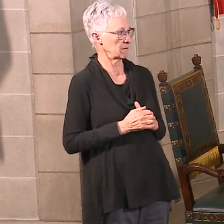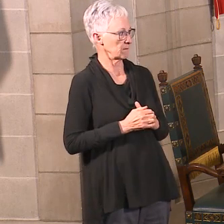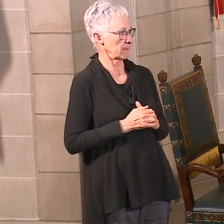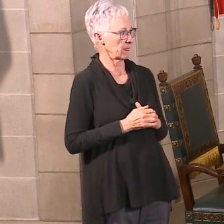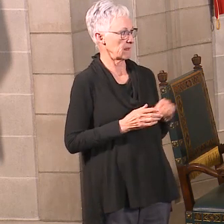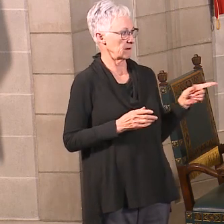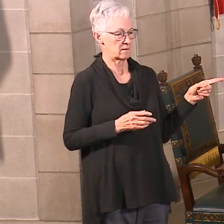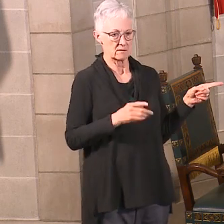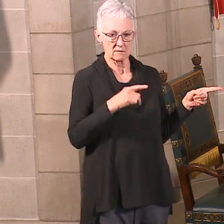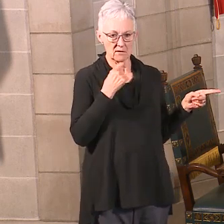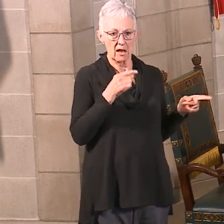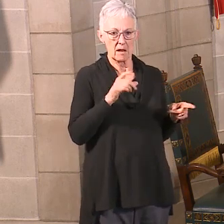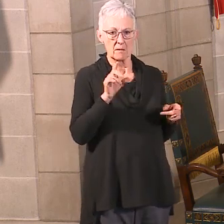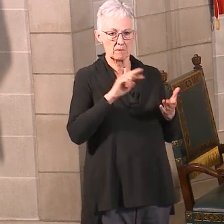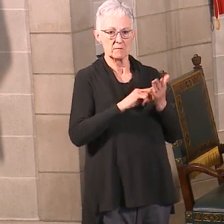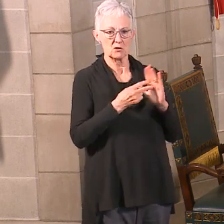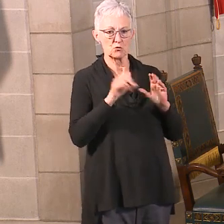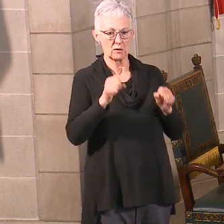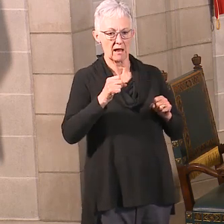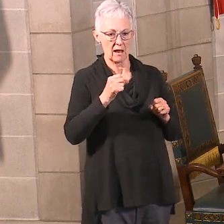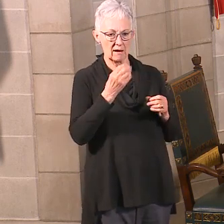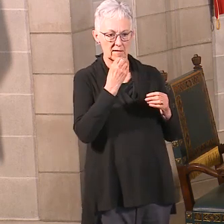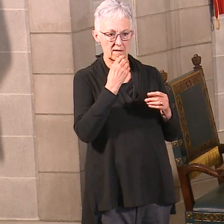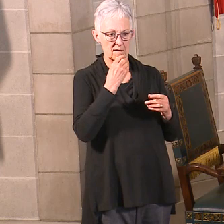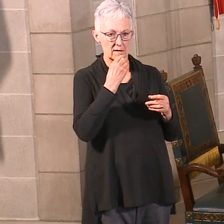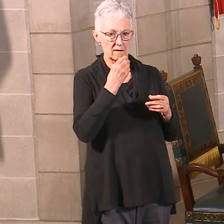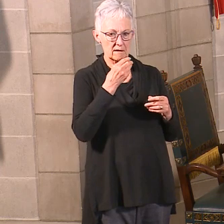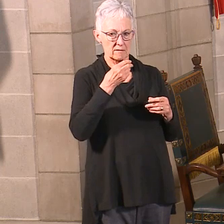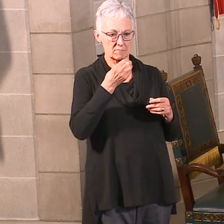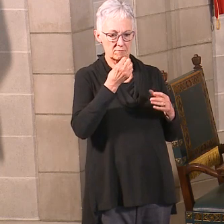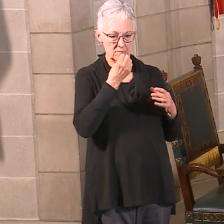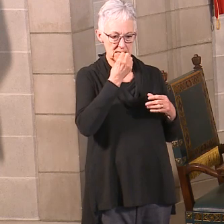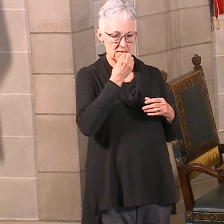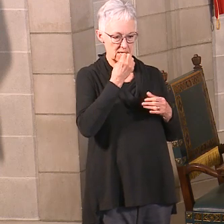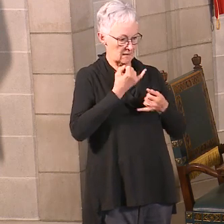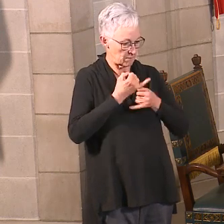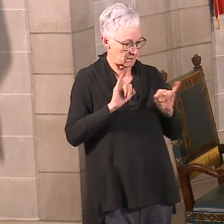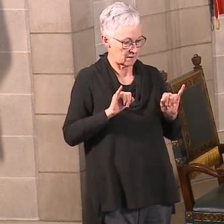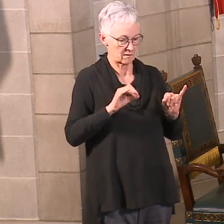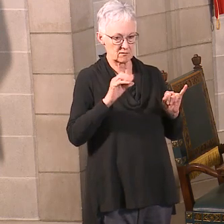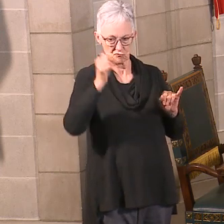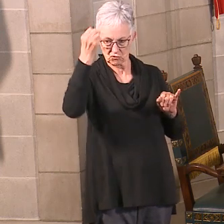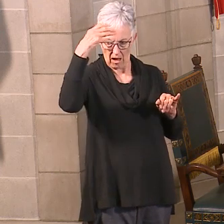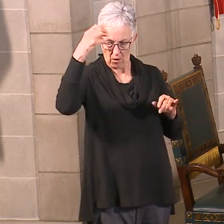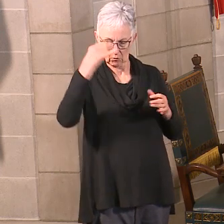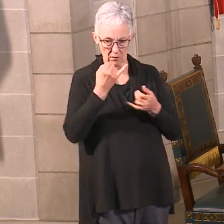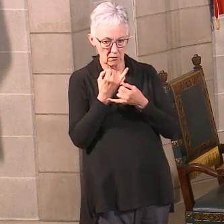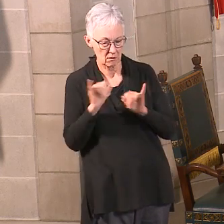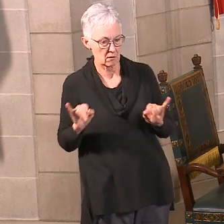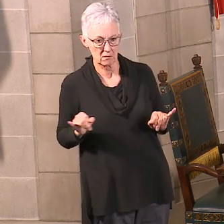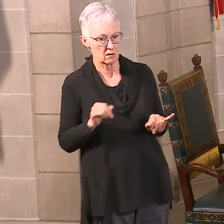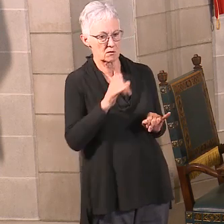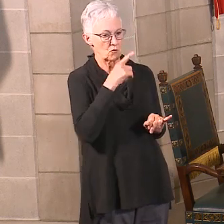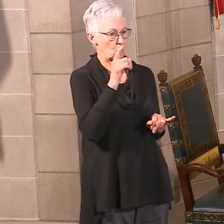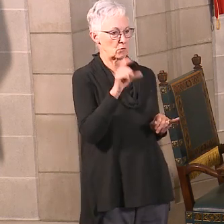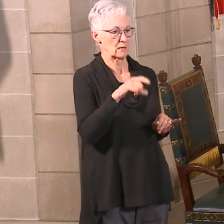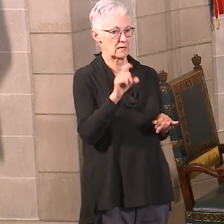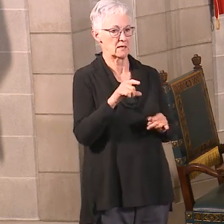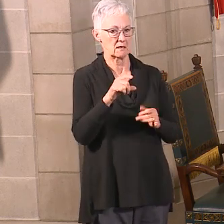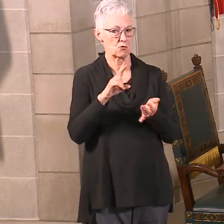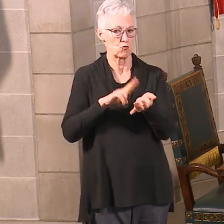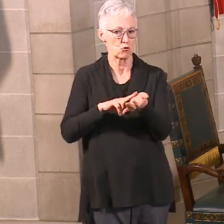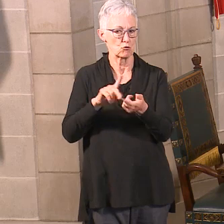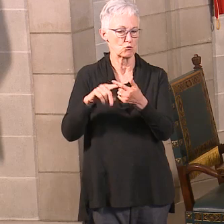you don't need assistance bathing or feeding yourself. Things that you might see a need for in like a skilled nursing facility or a long-term care